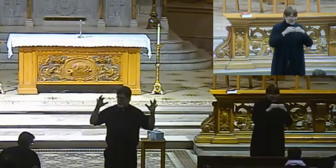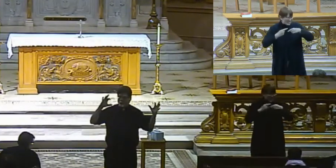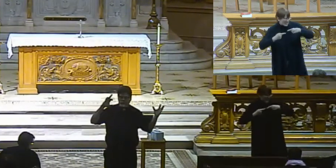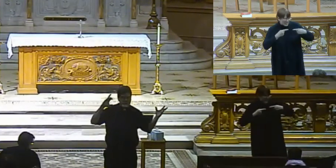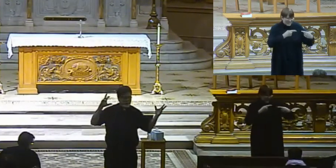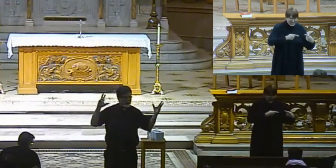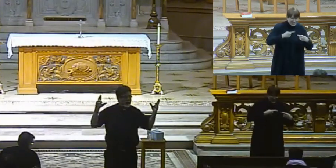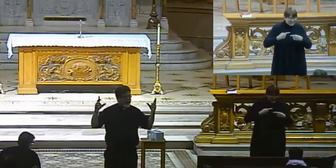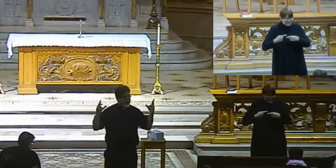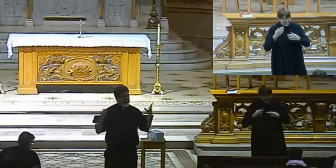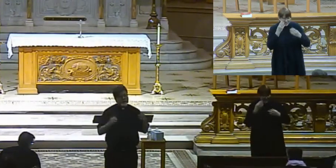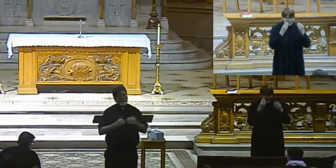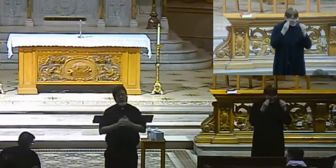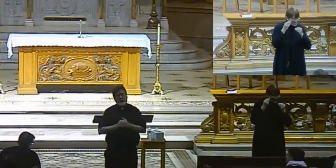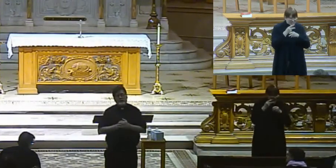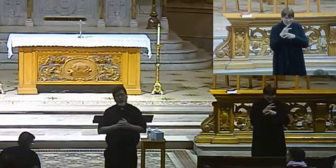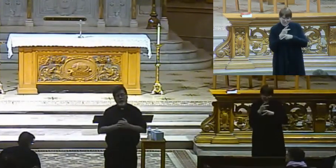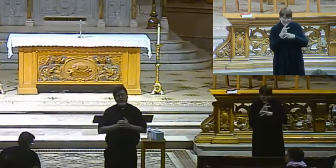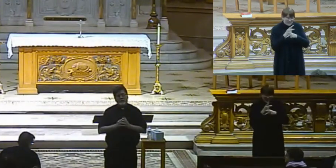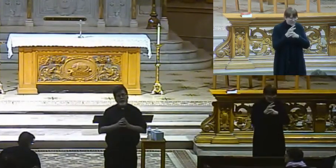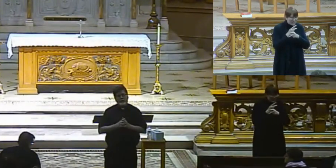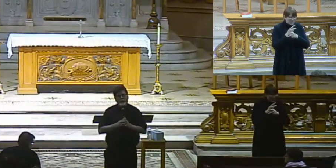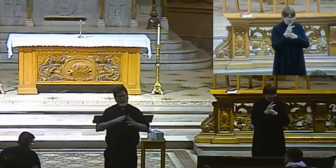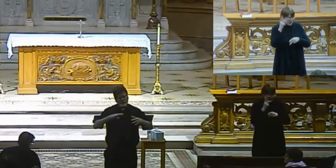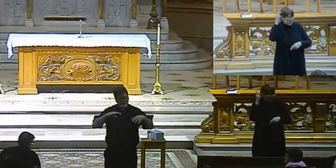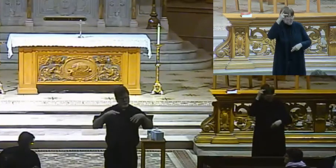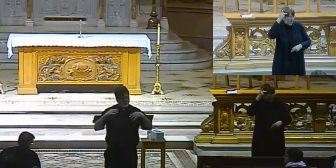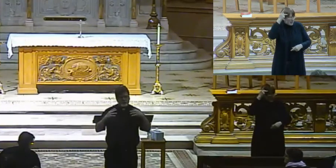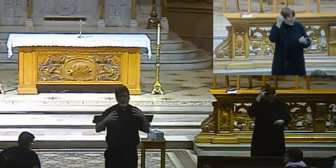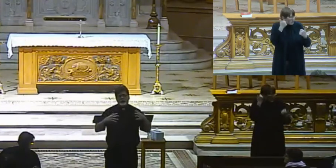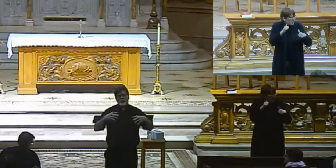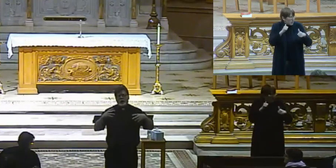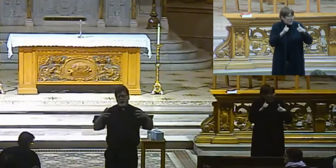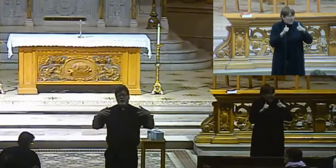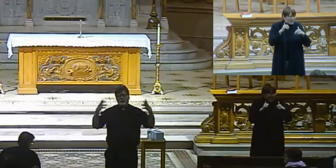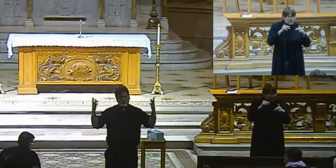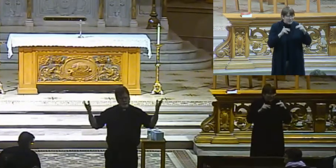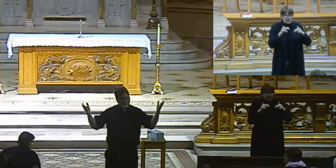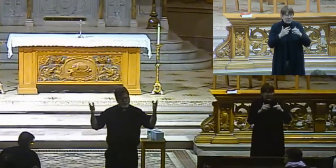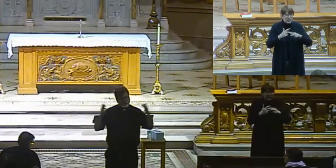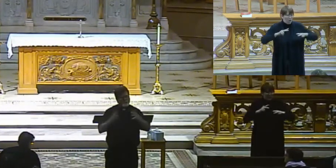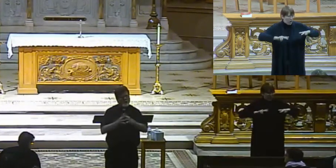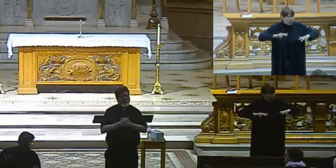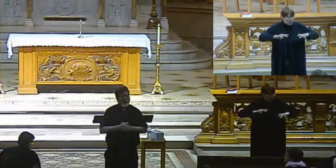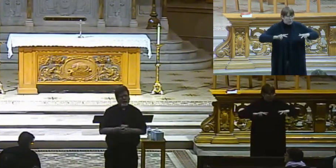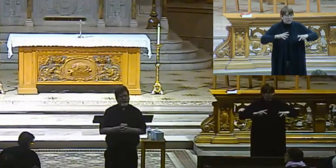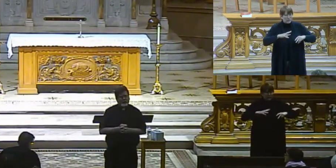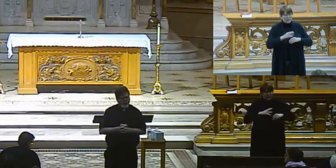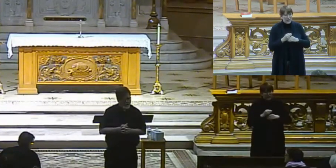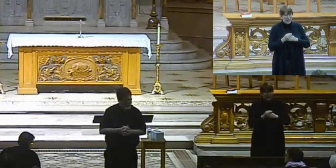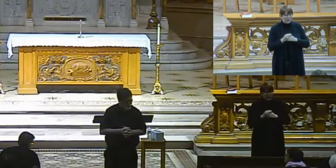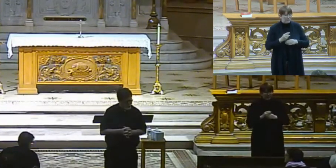wrangling back and forth, all right? And which led to other, there were some